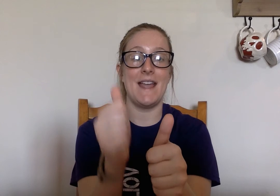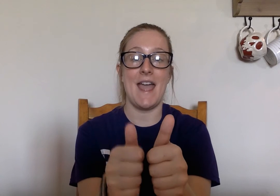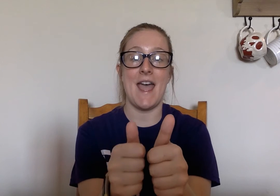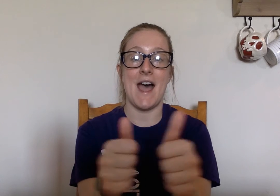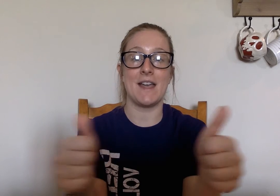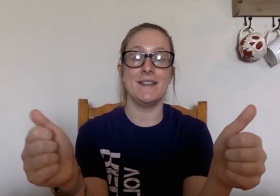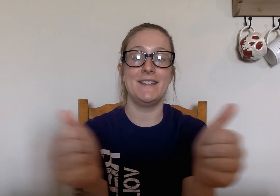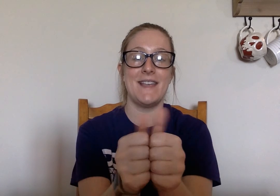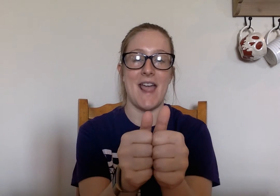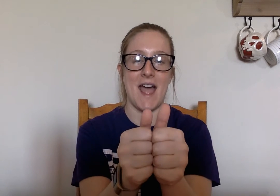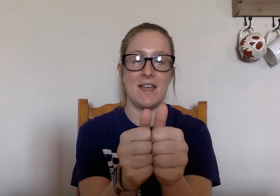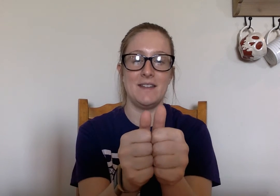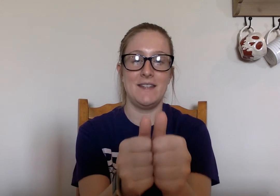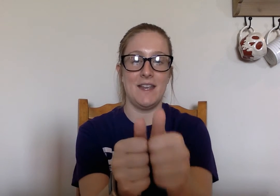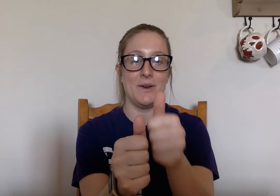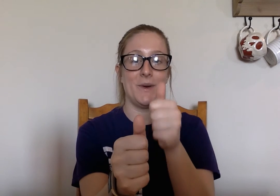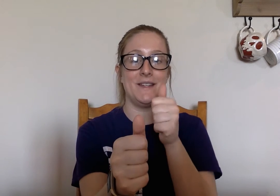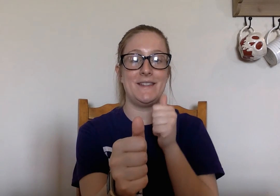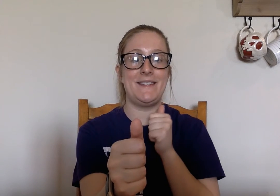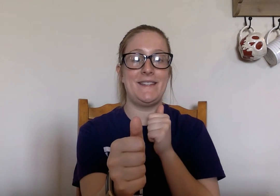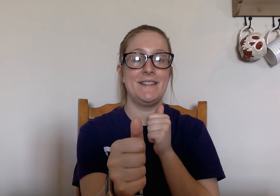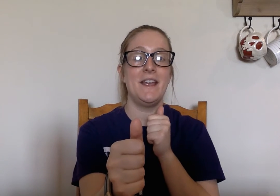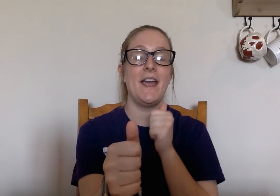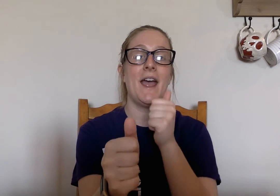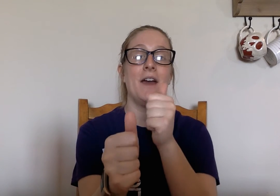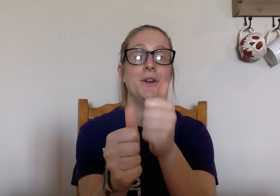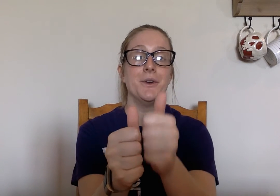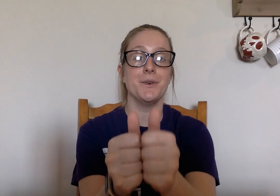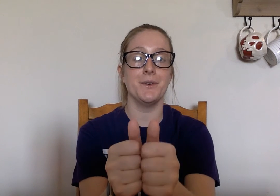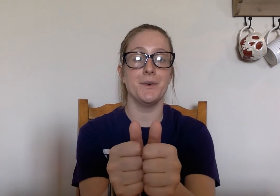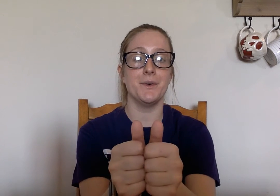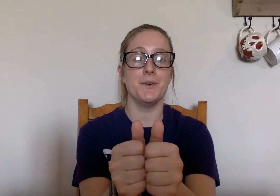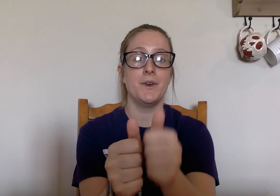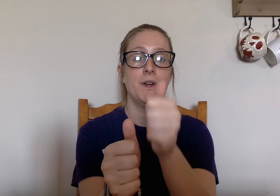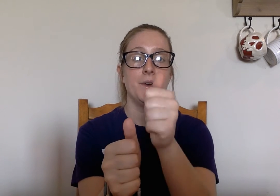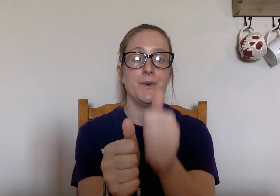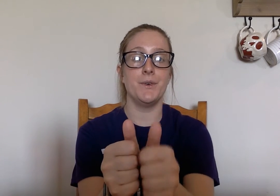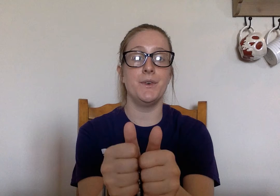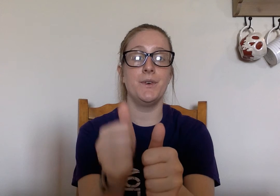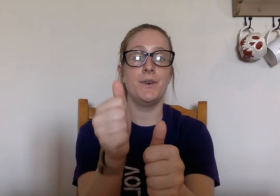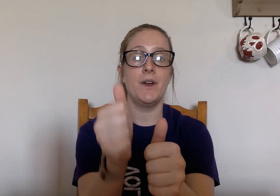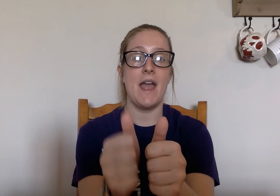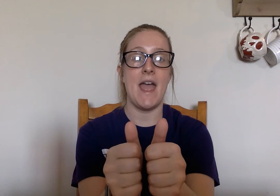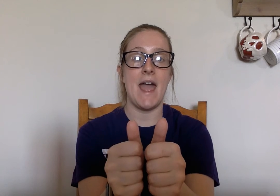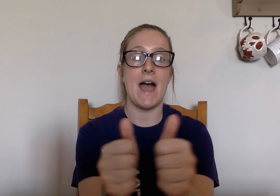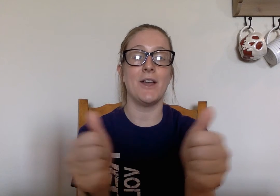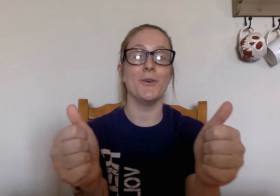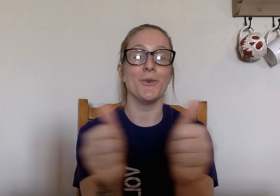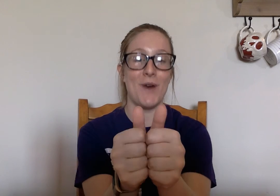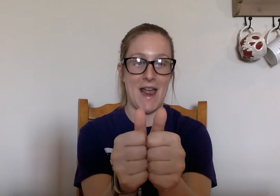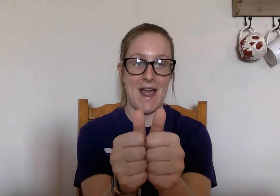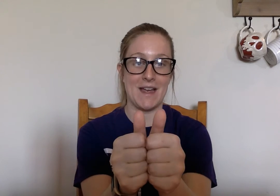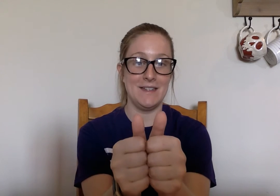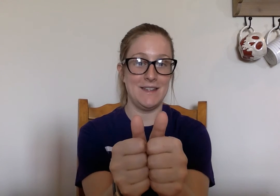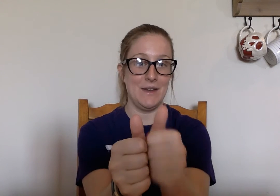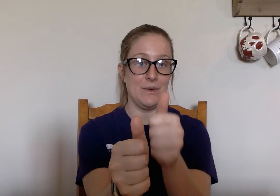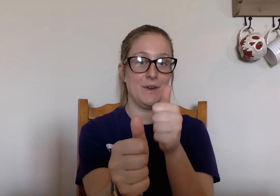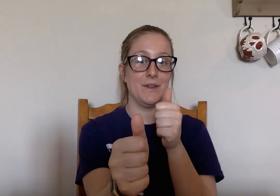Ag. Tag. Take away t. Add r. R. Ag. Rag. Take away